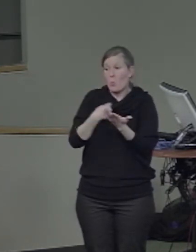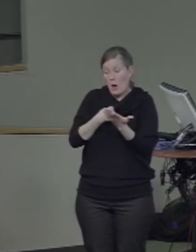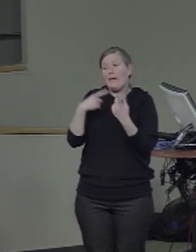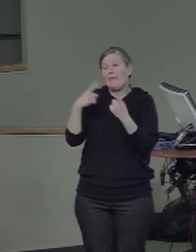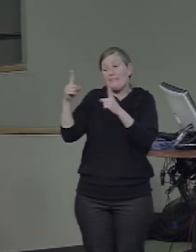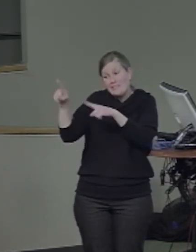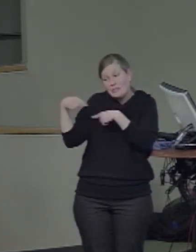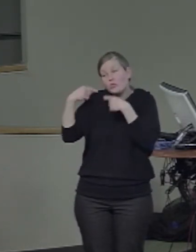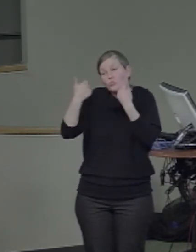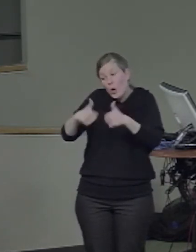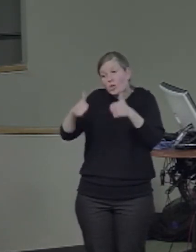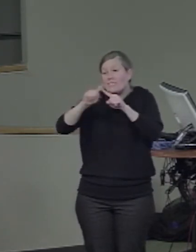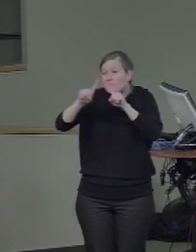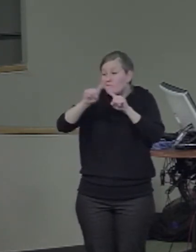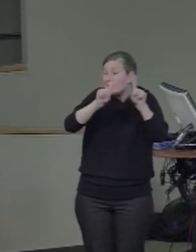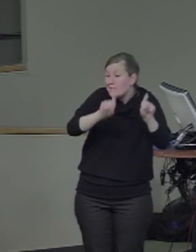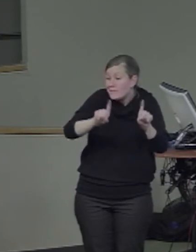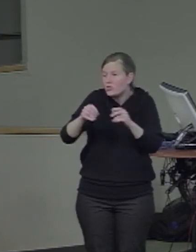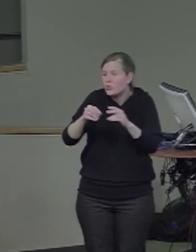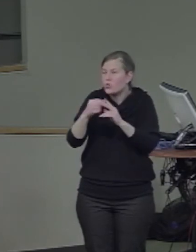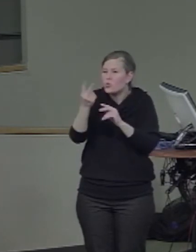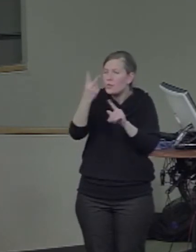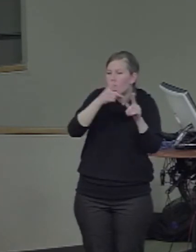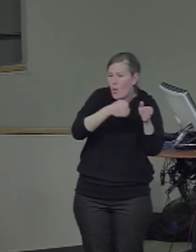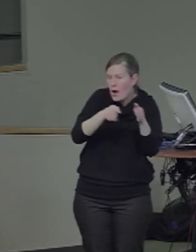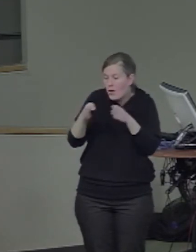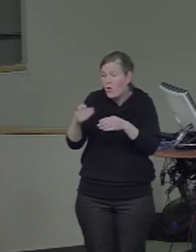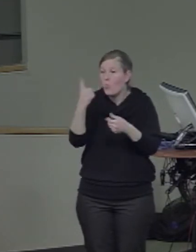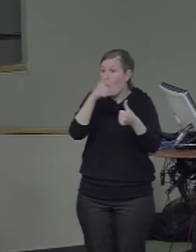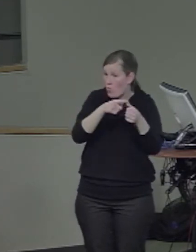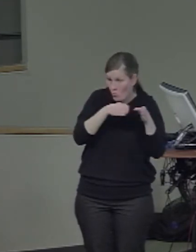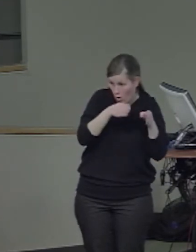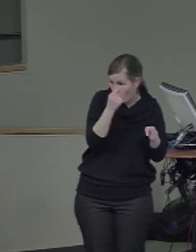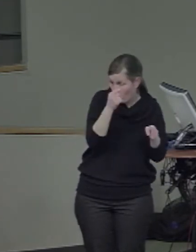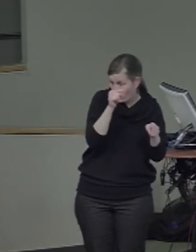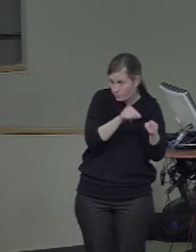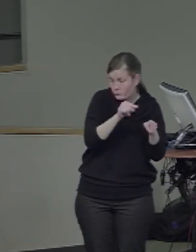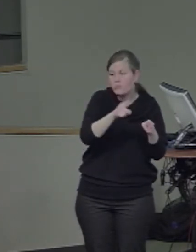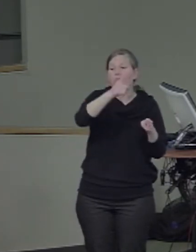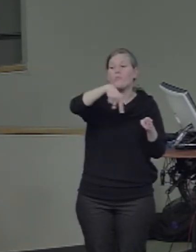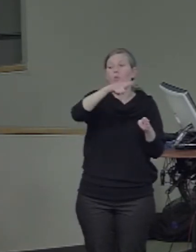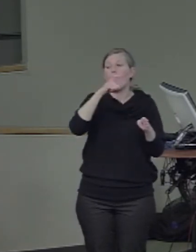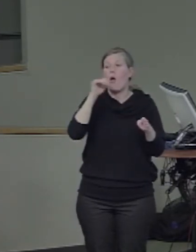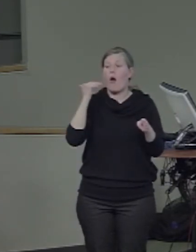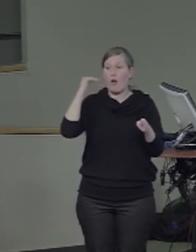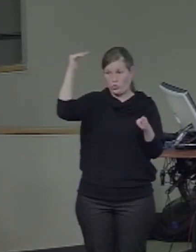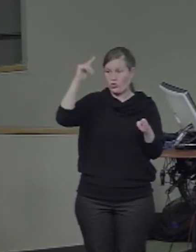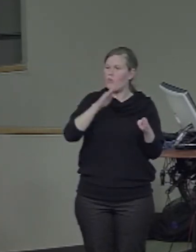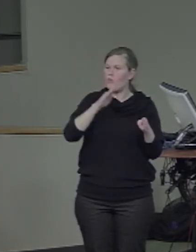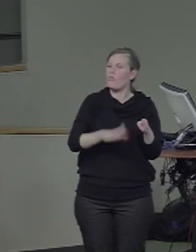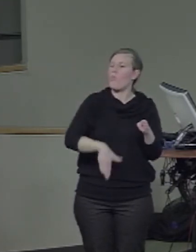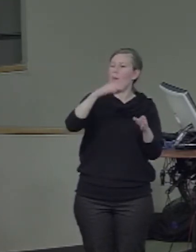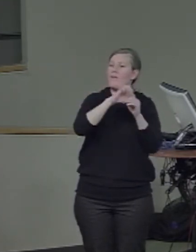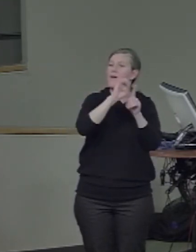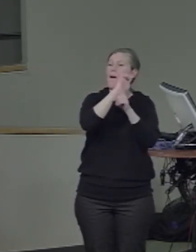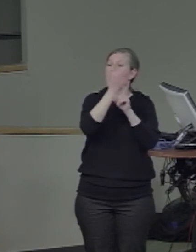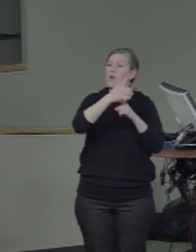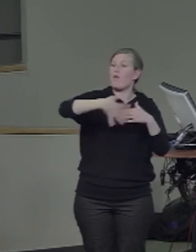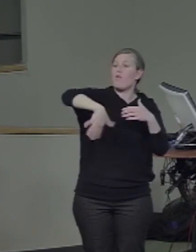two respects. One is English adults who are